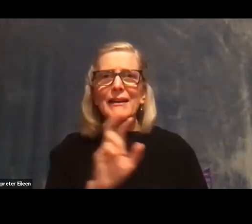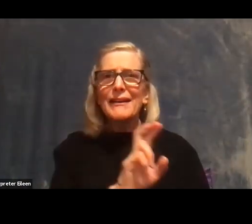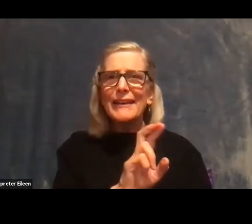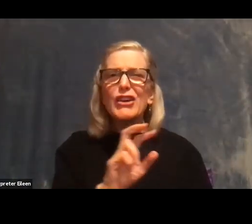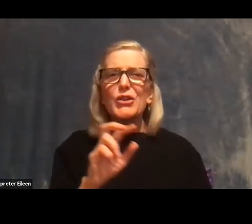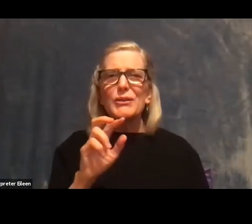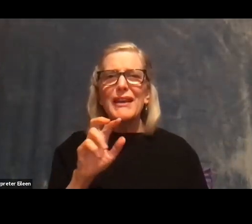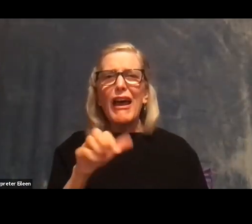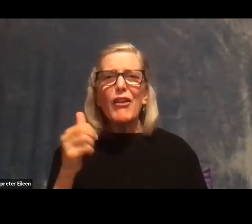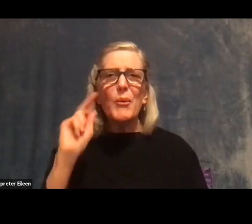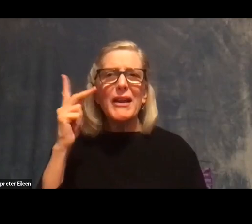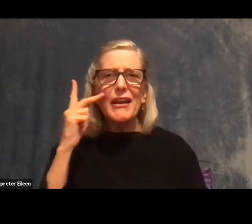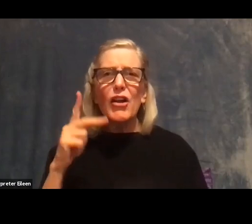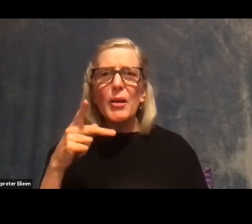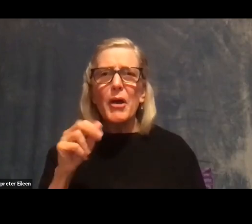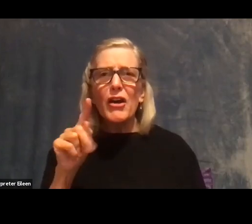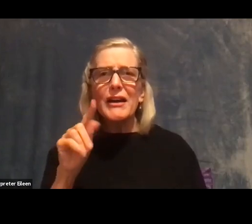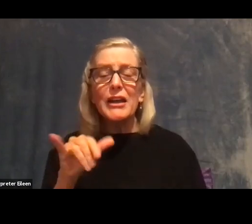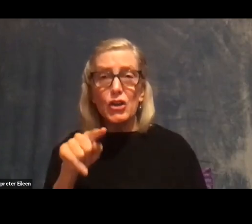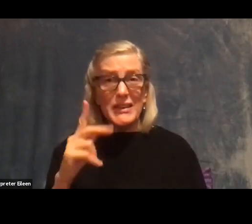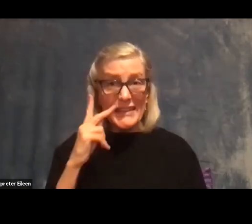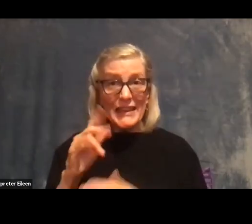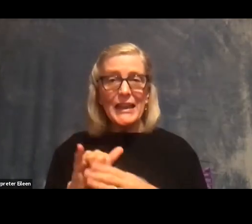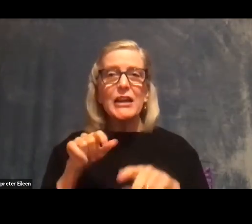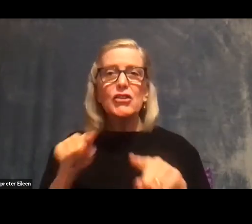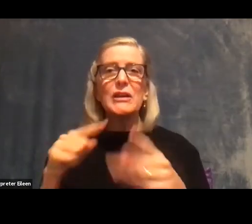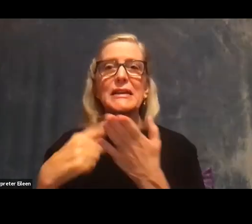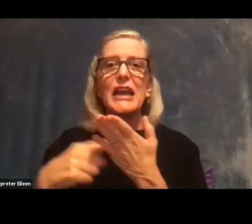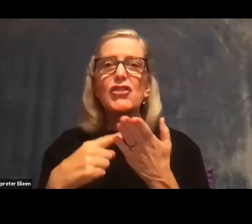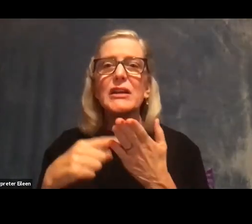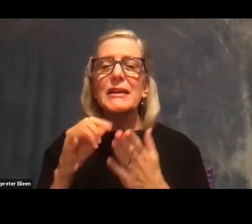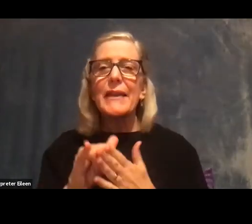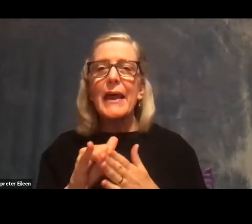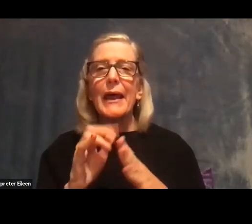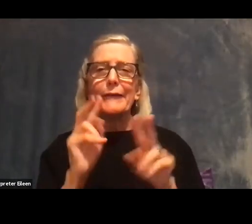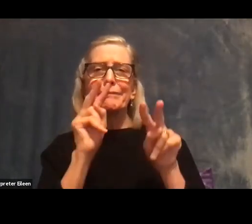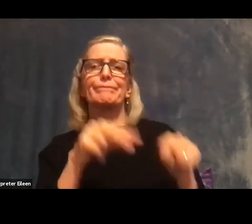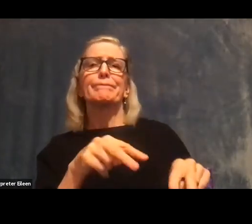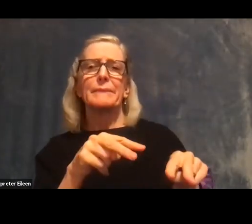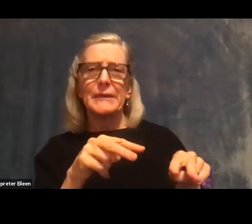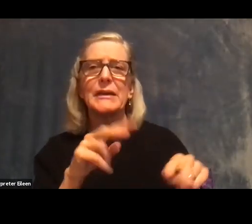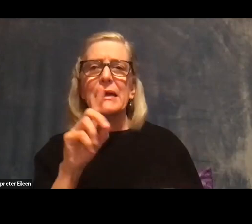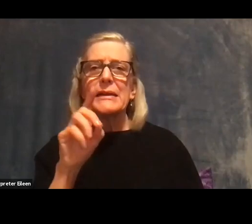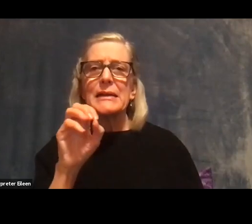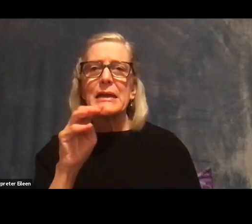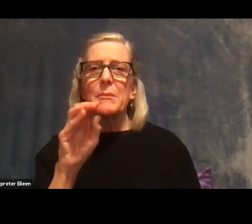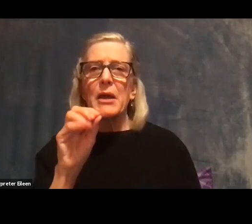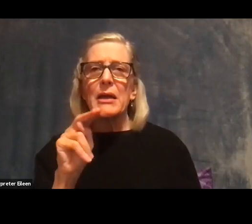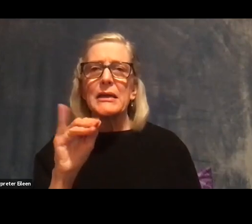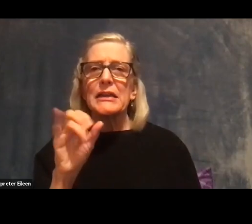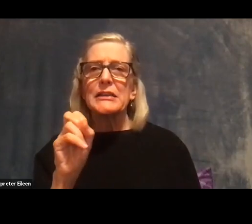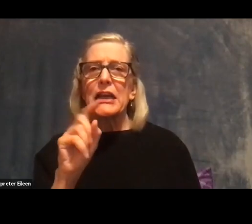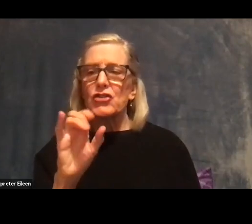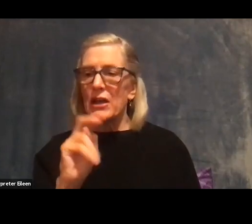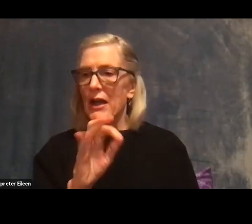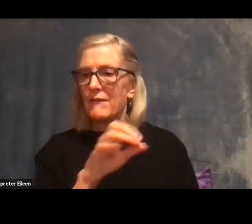the press, and a lot of that in, you know, political discussions, where we're seeing this kind of demonization of the other party going on. So what